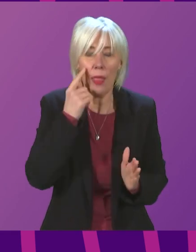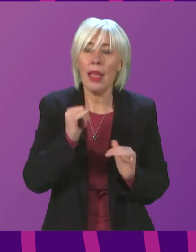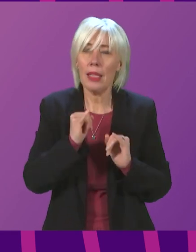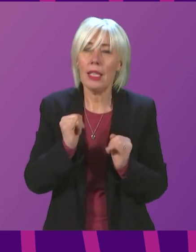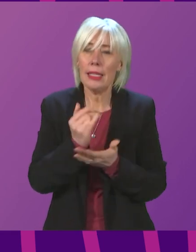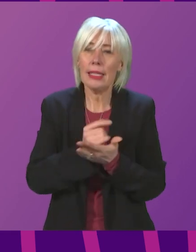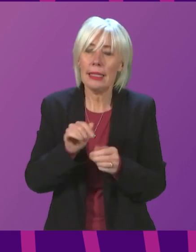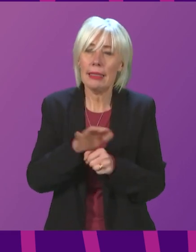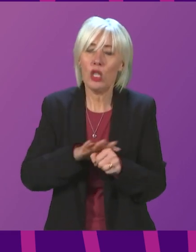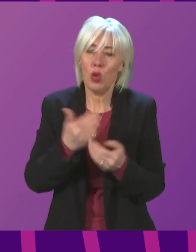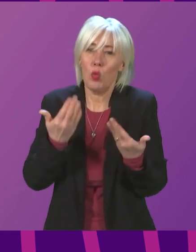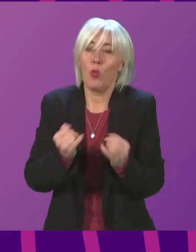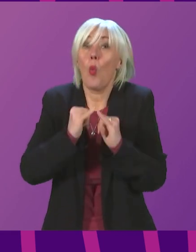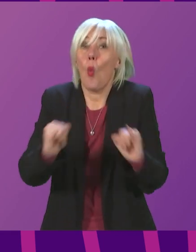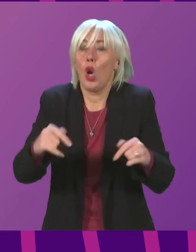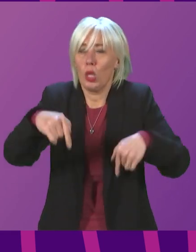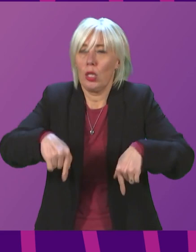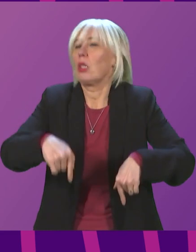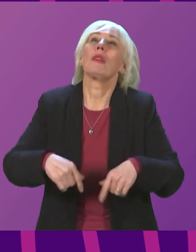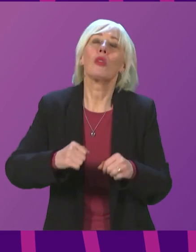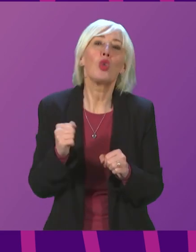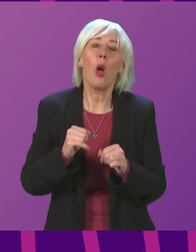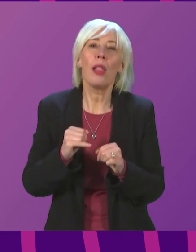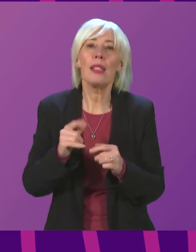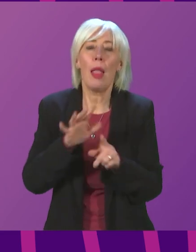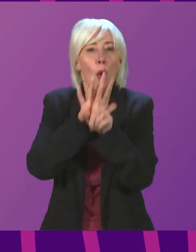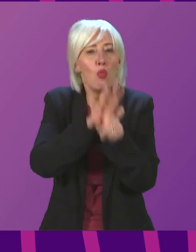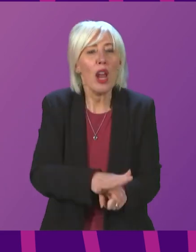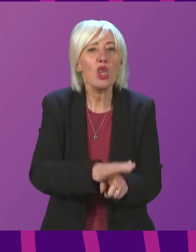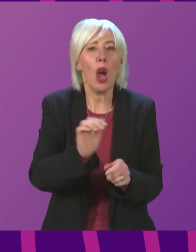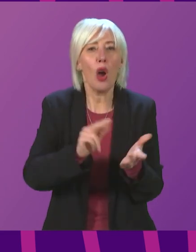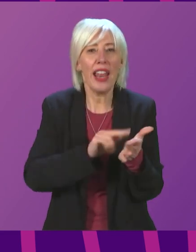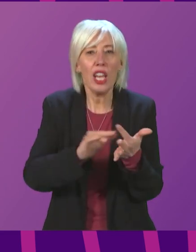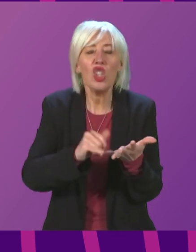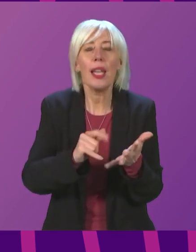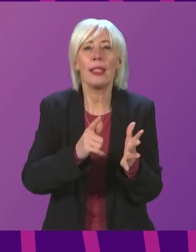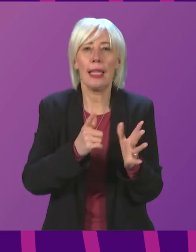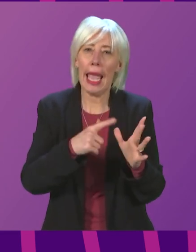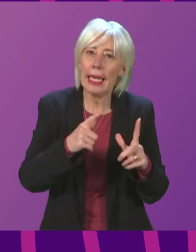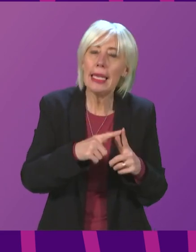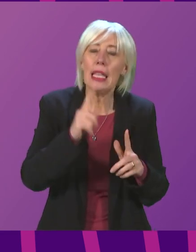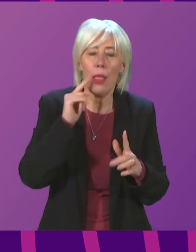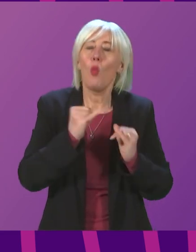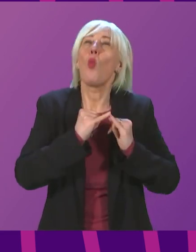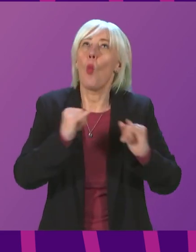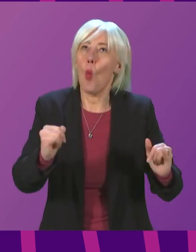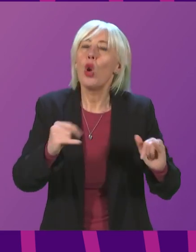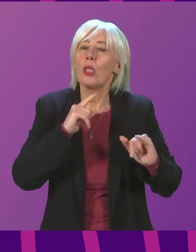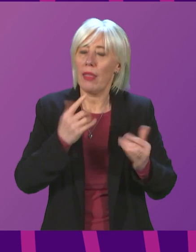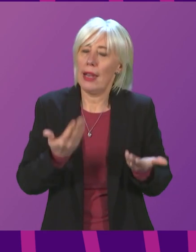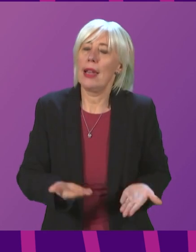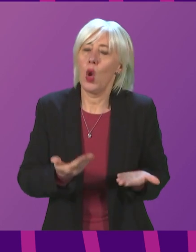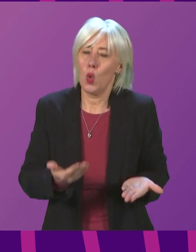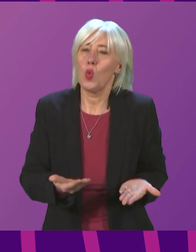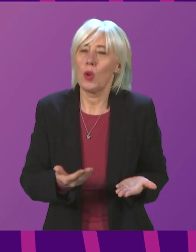COVID than we are right now. And the pressure on our National Health Service and accident and emergency departments would be even greater than it is